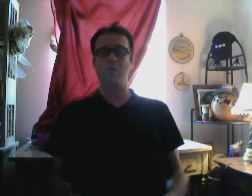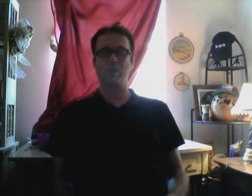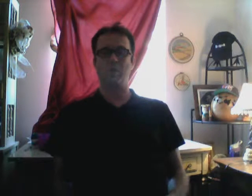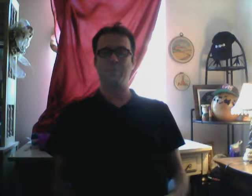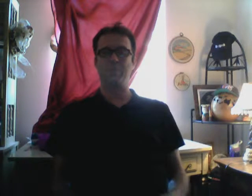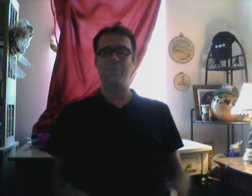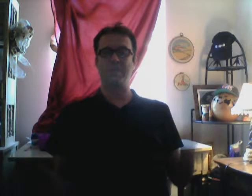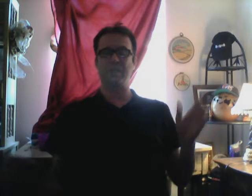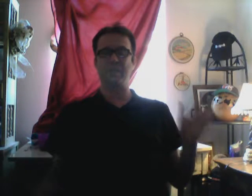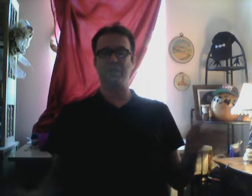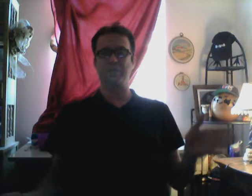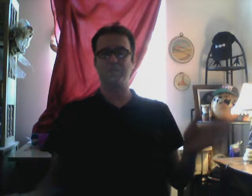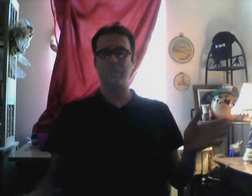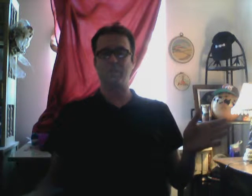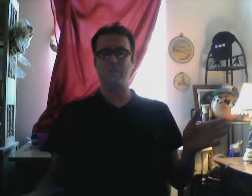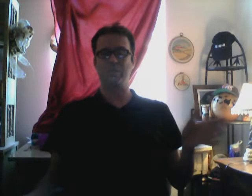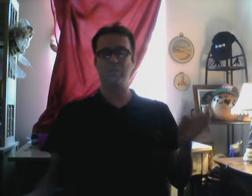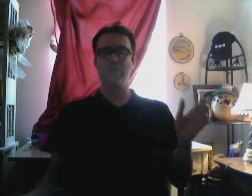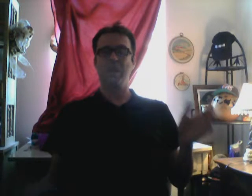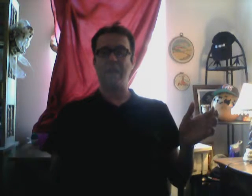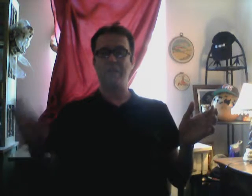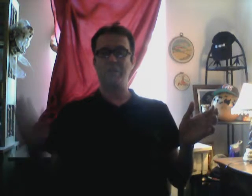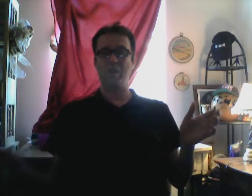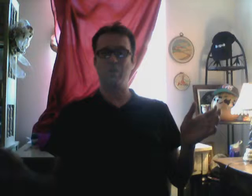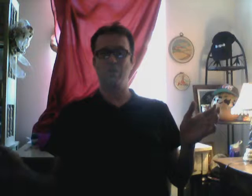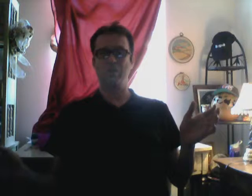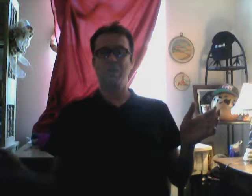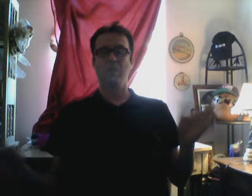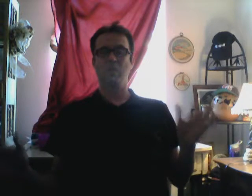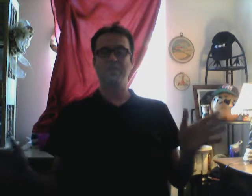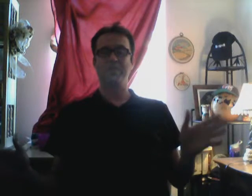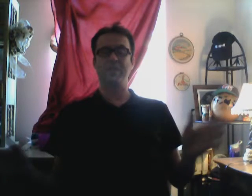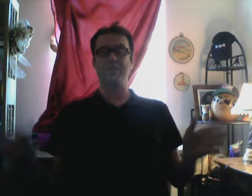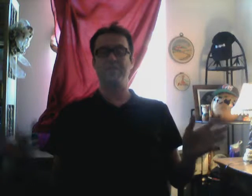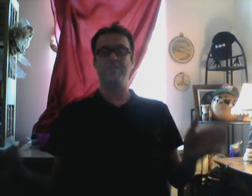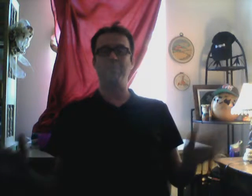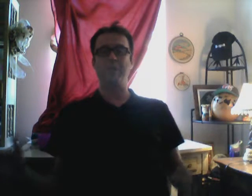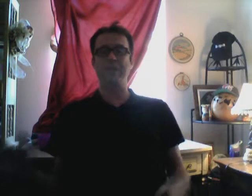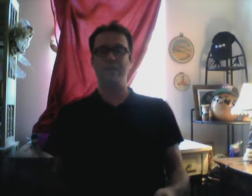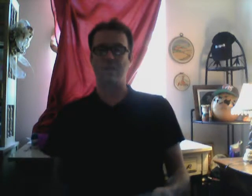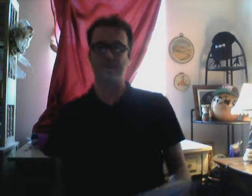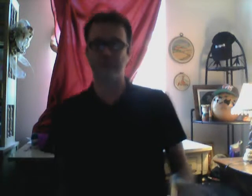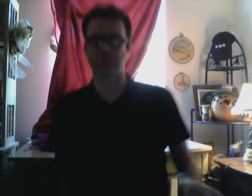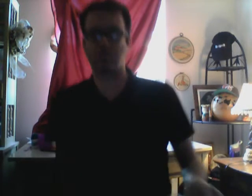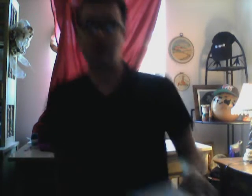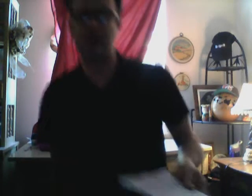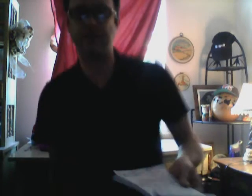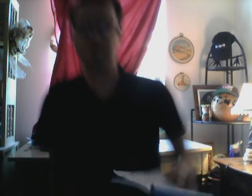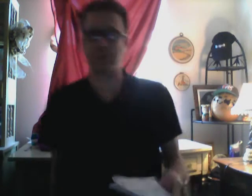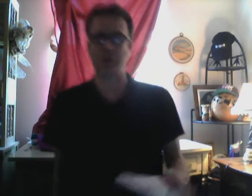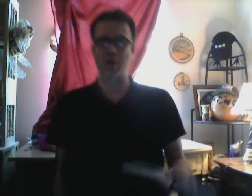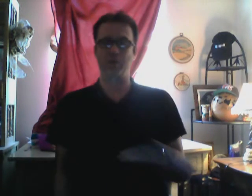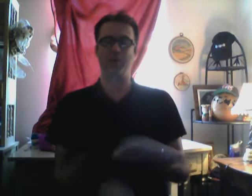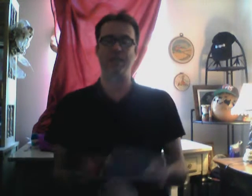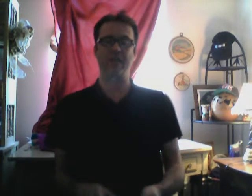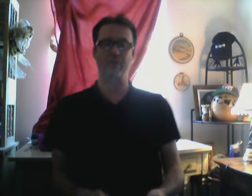on. The English language. And code. What is. In the. Money. That's derived. From code. Everyday